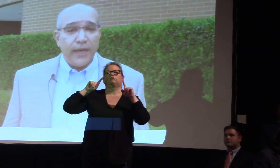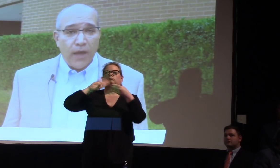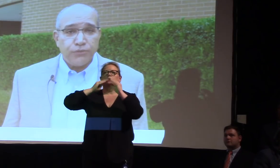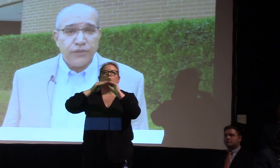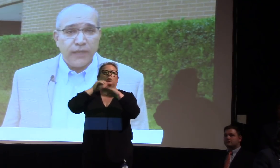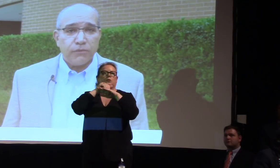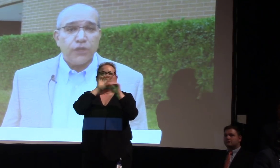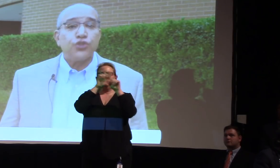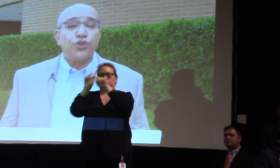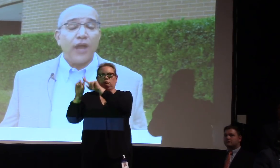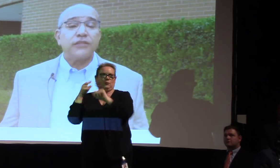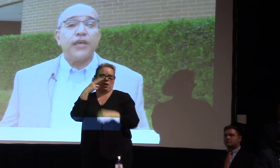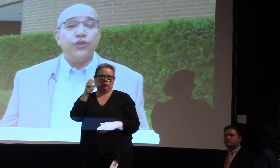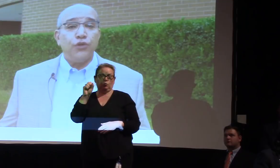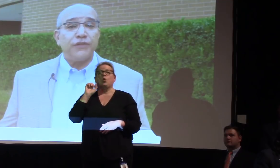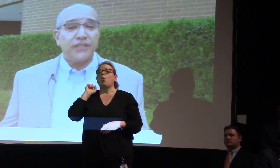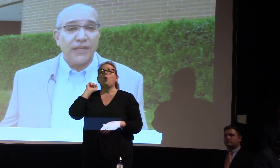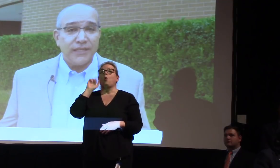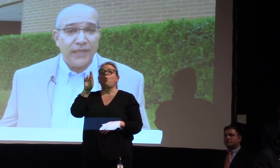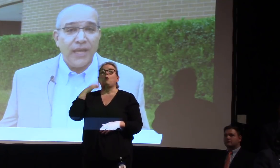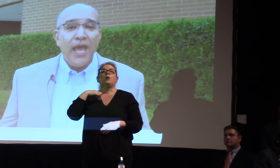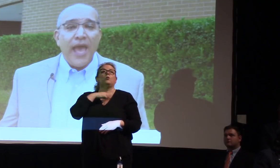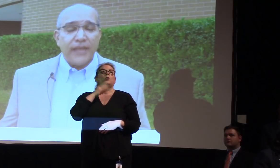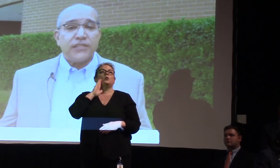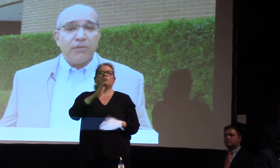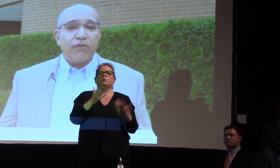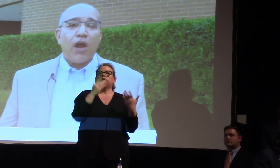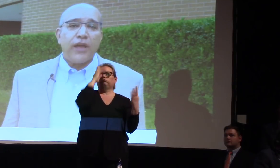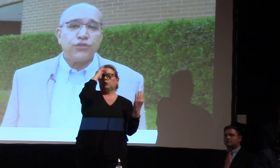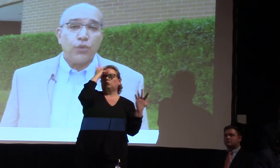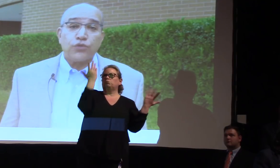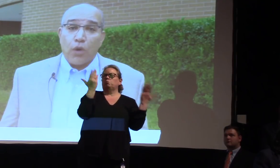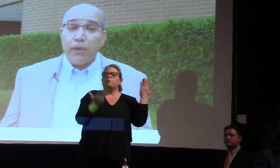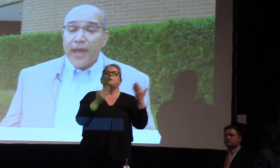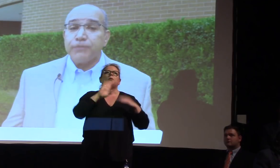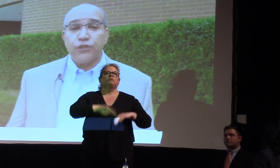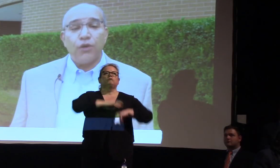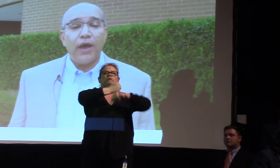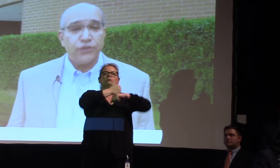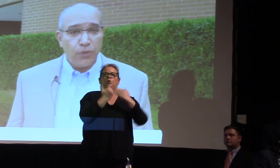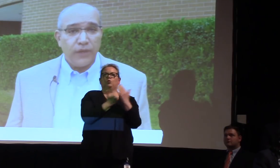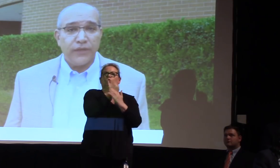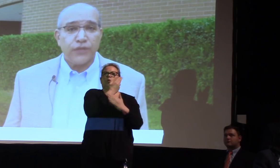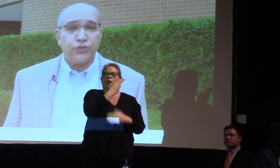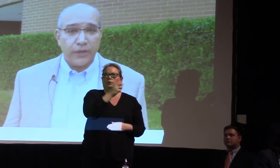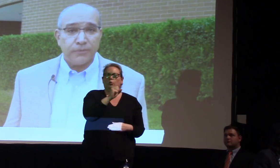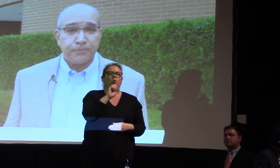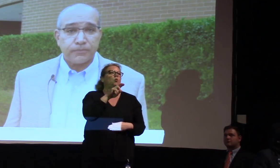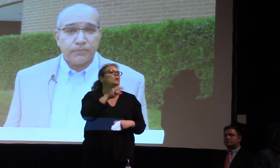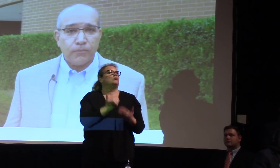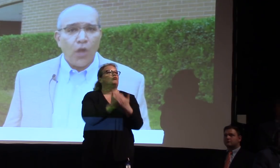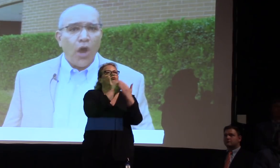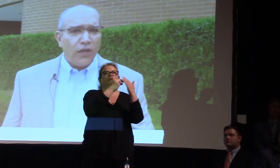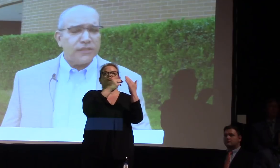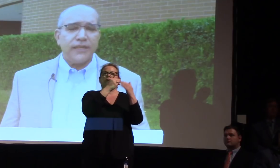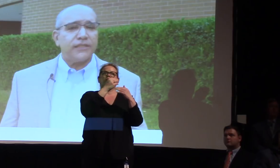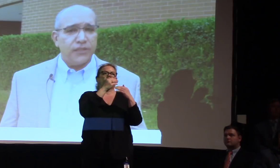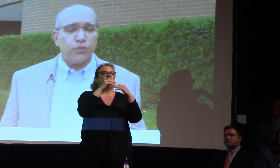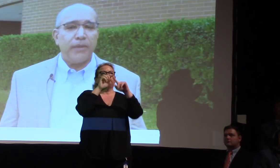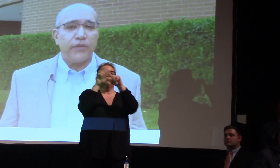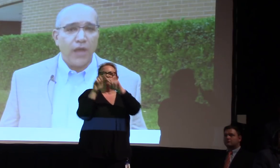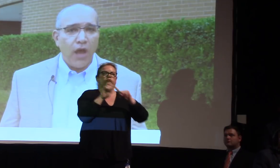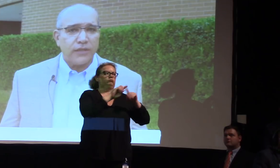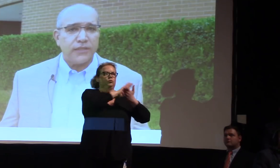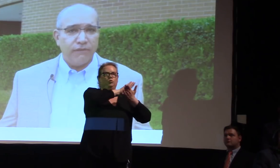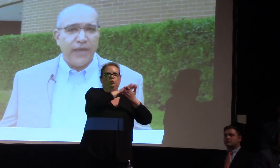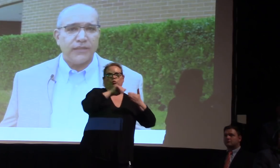an option that constructs a new facility at some of our high schools or perhaps a new high school in the district? All citizens